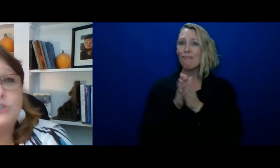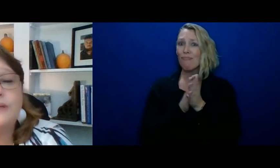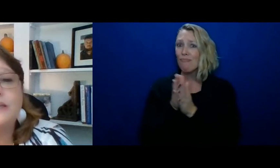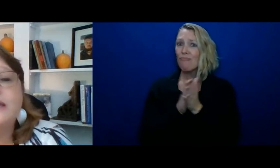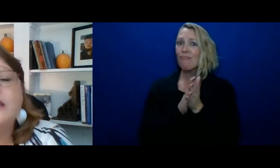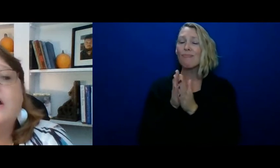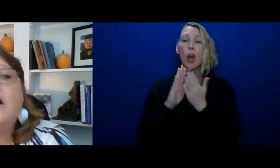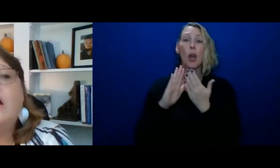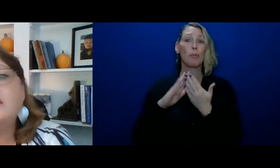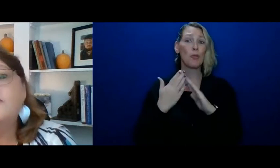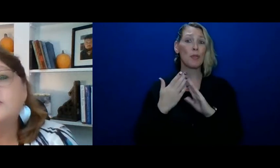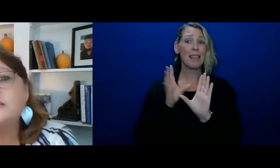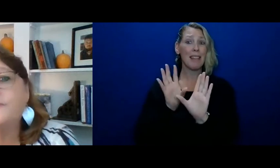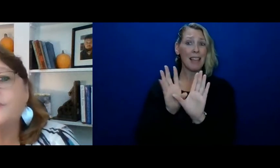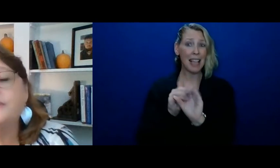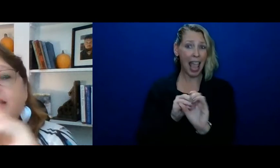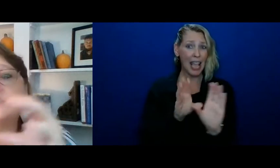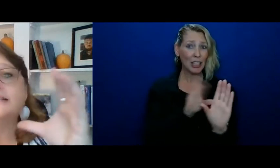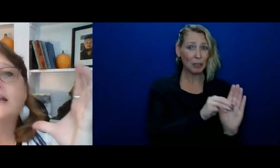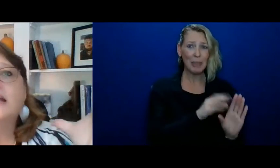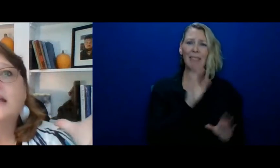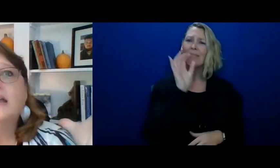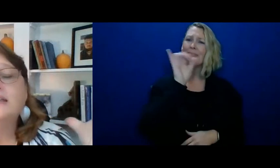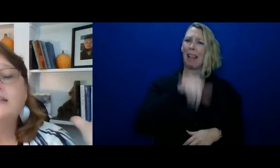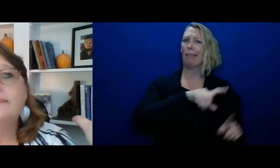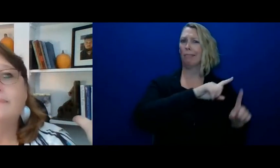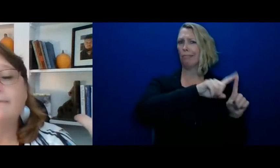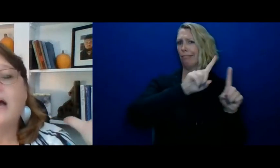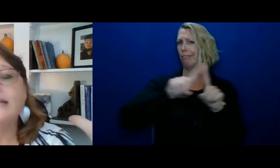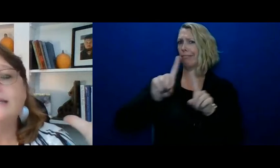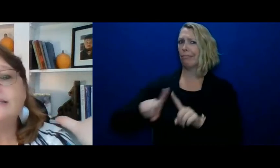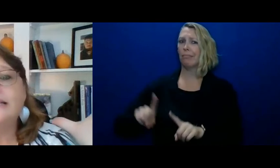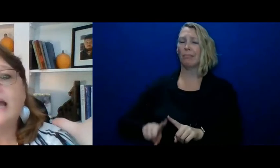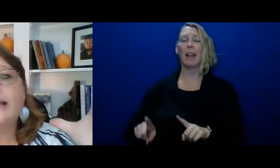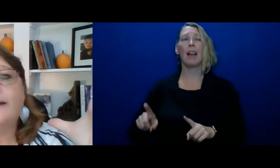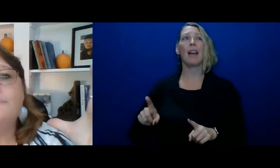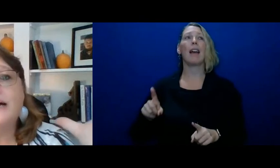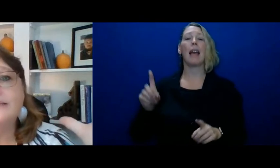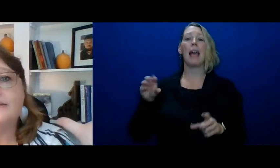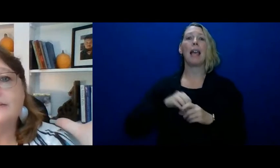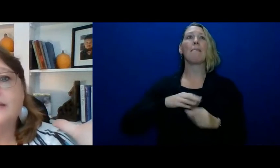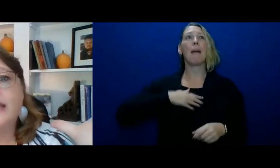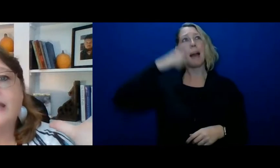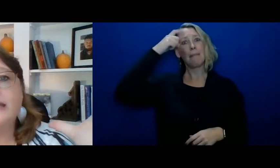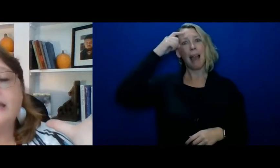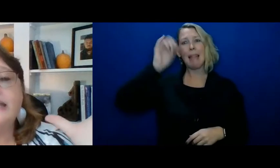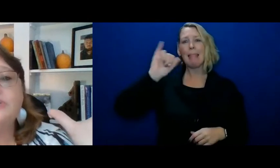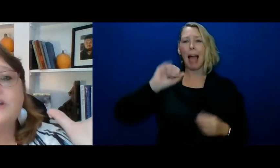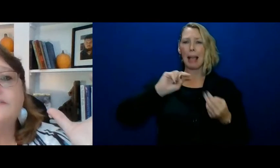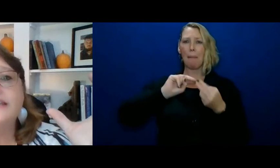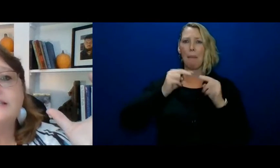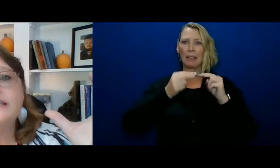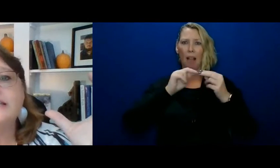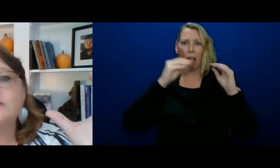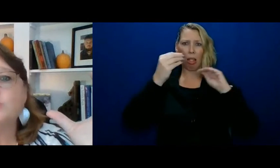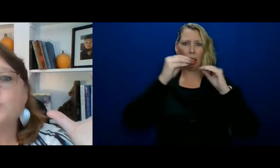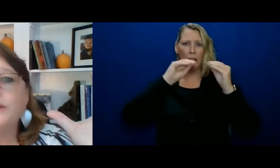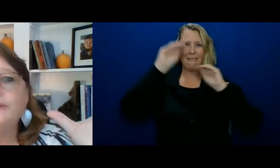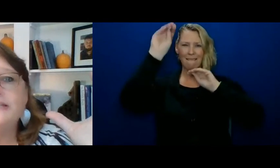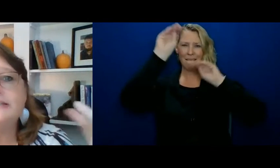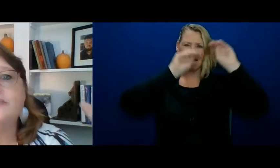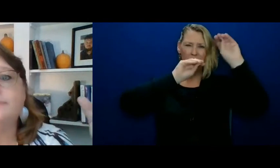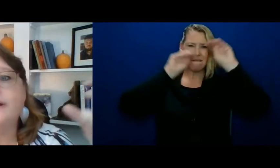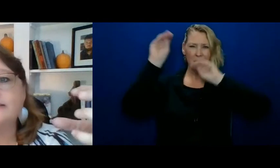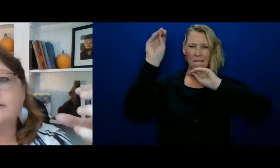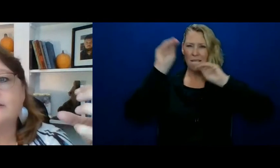engagement, all of those different things. In my mind, it's like a puzzle. And each of these things is